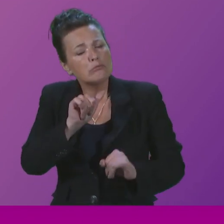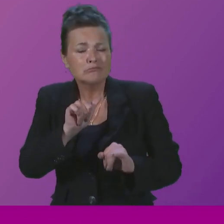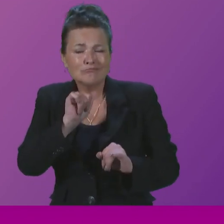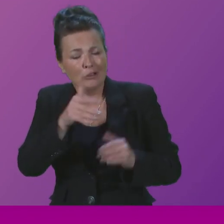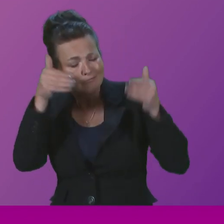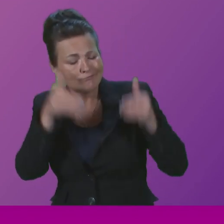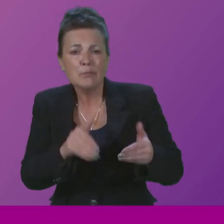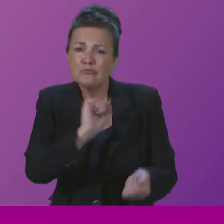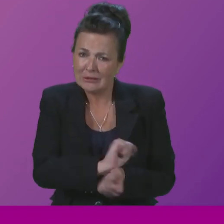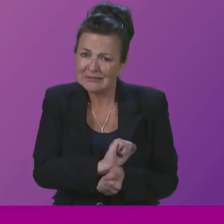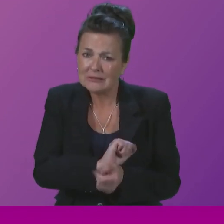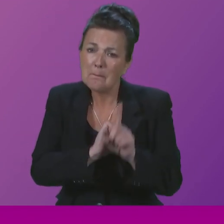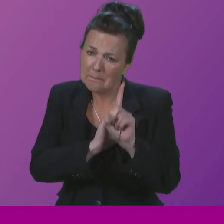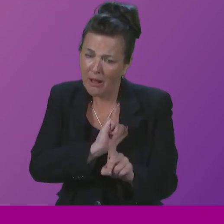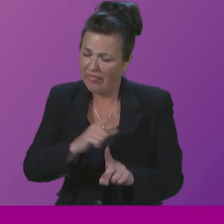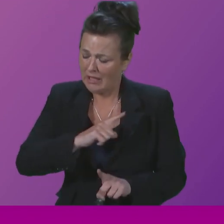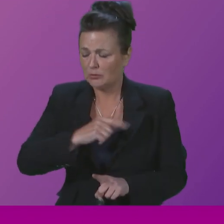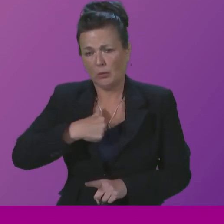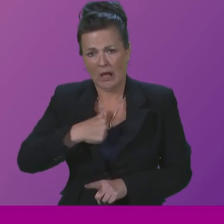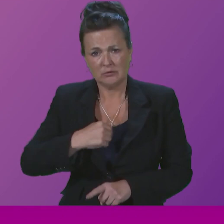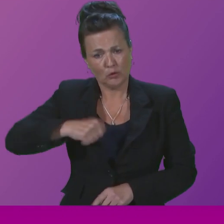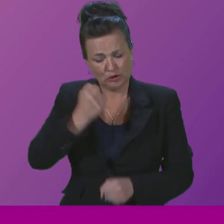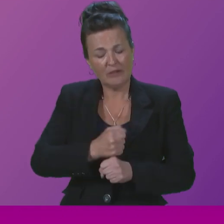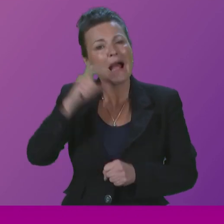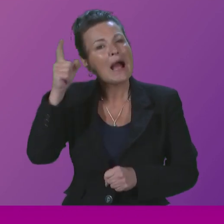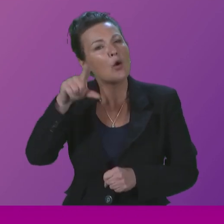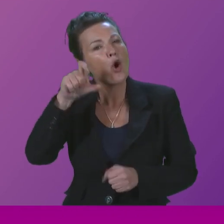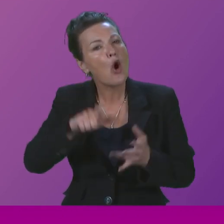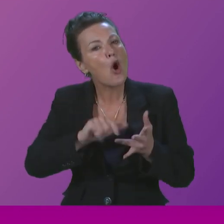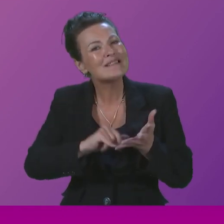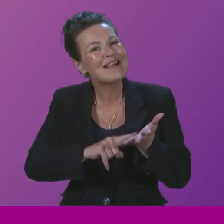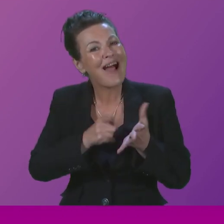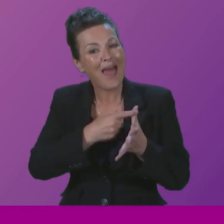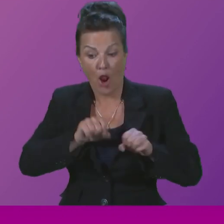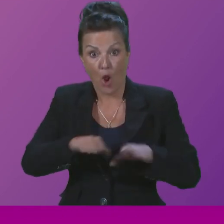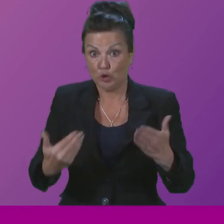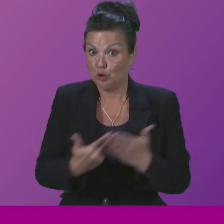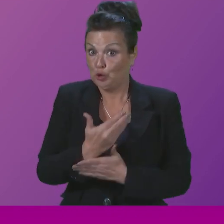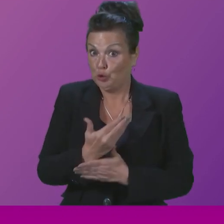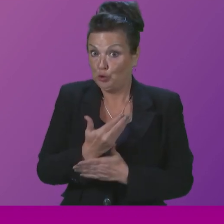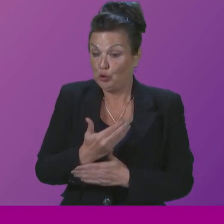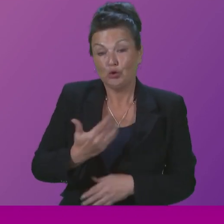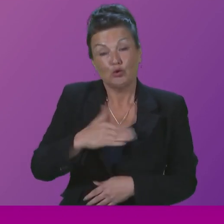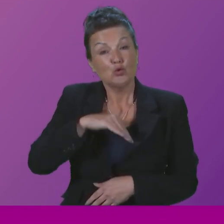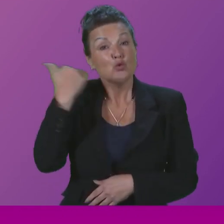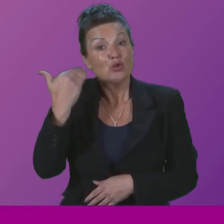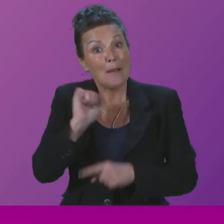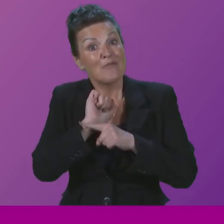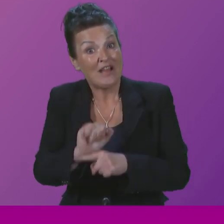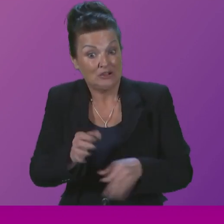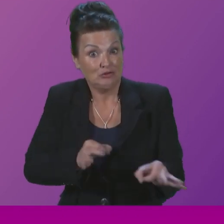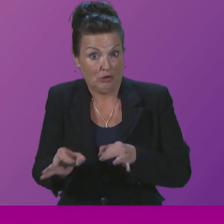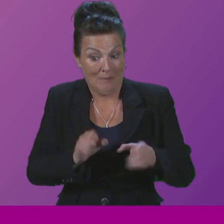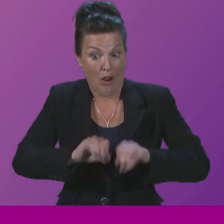why the Scottish Government and COSLA new suicide prevention strategy that was launched last week is so important. Clearly, there are particular